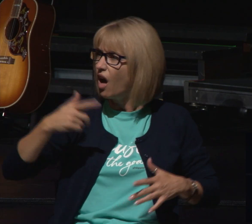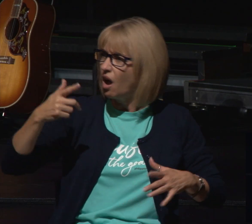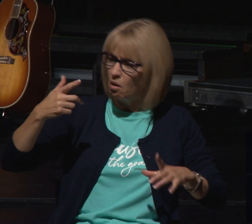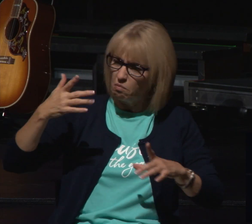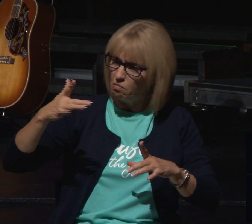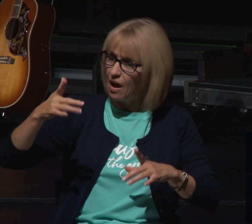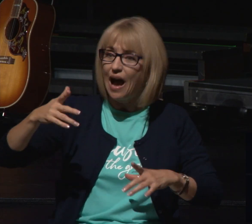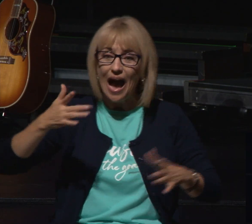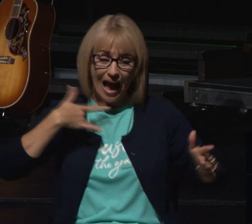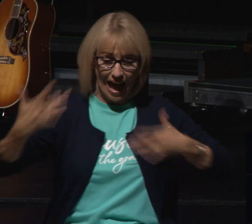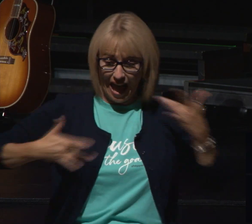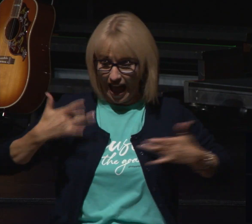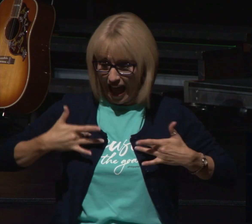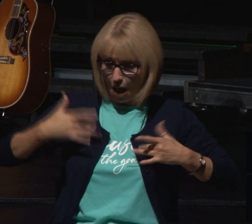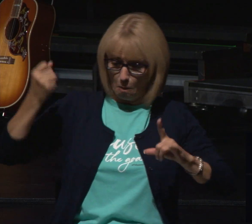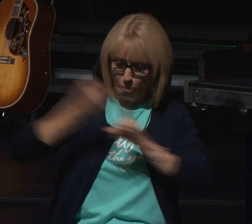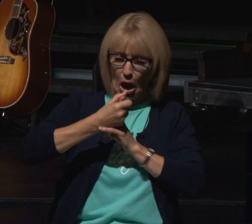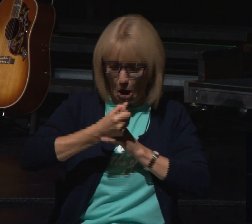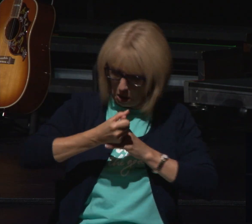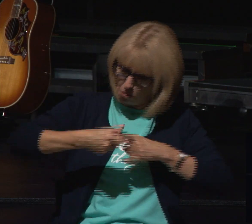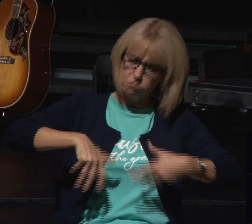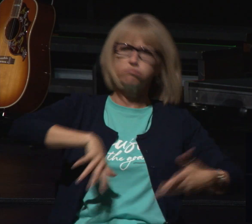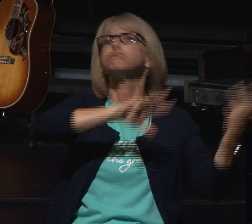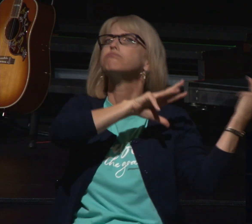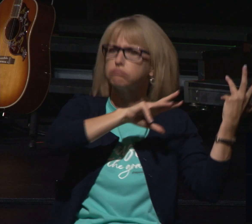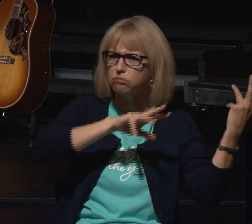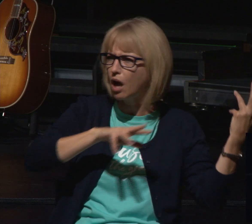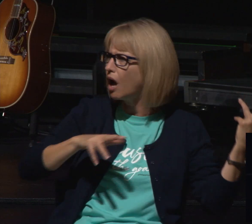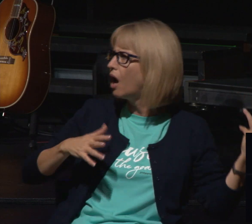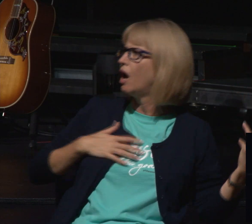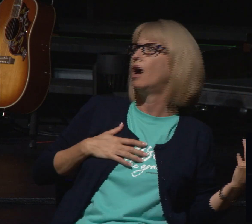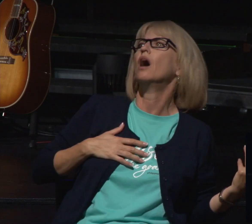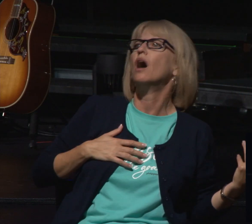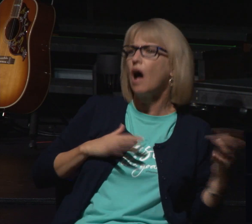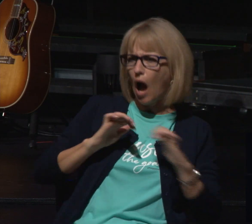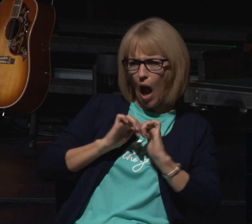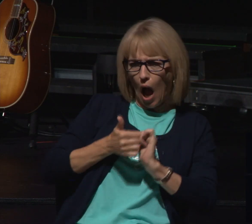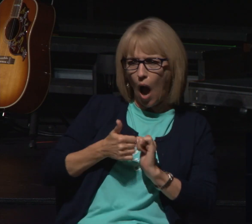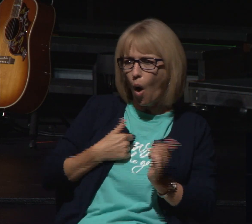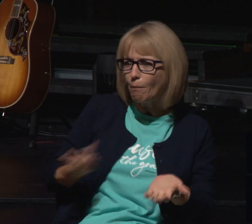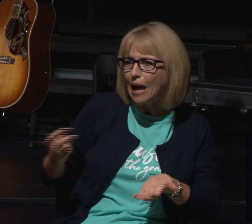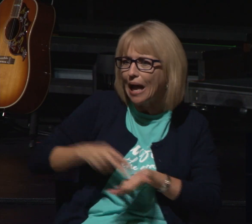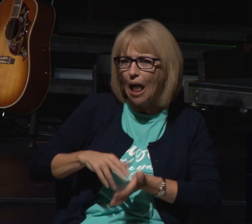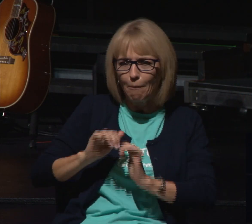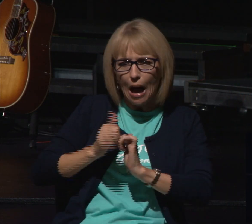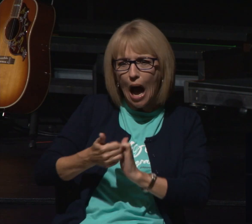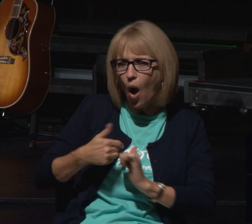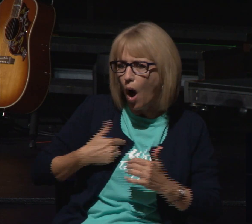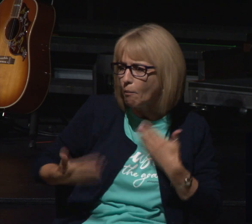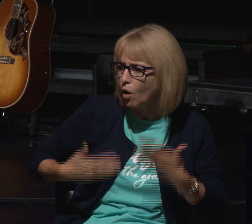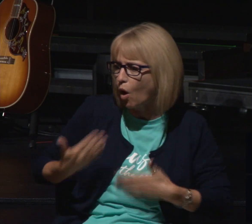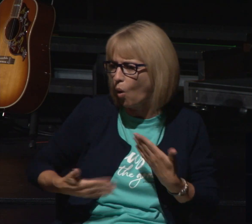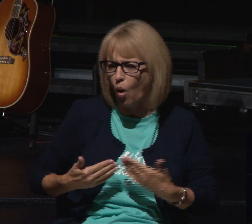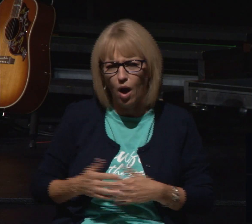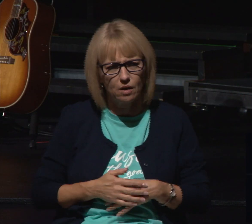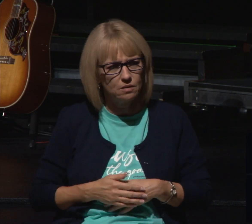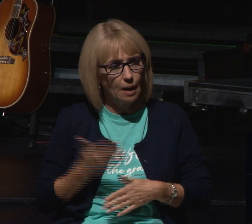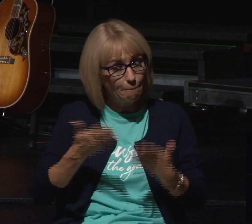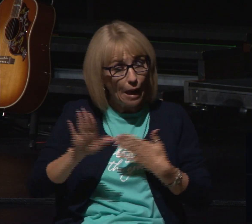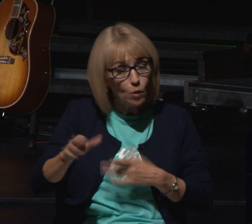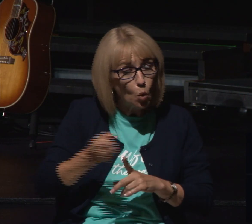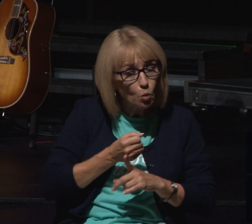you wonder how I can get back up you feel unnoticed and unimportant important and scarred maybe it's a dysfunctional family maybe there's